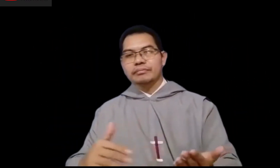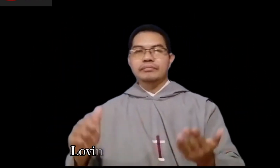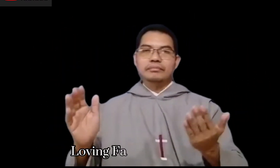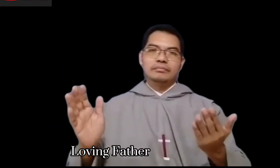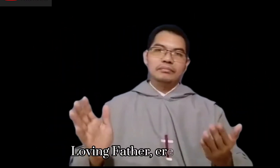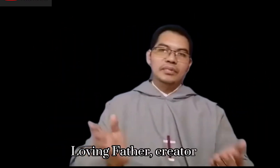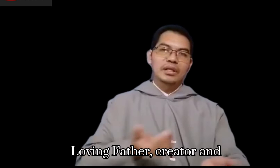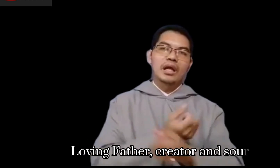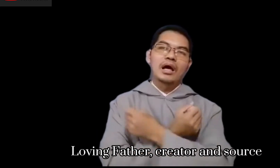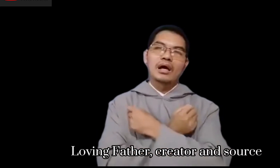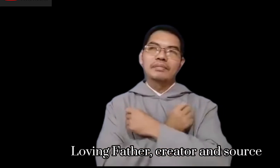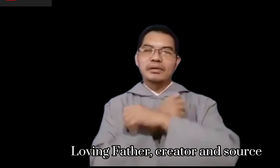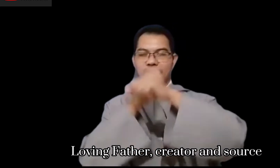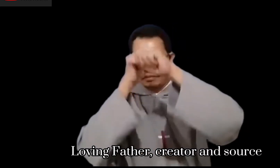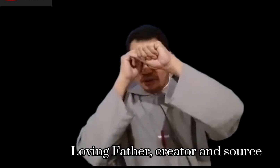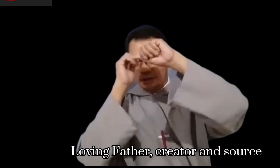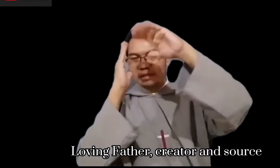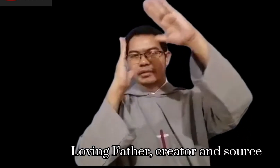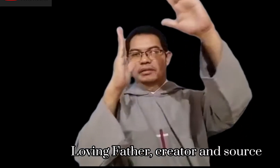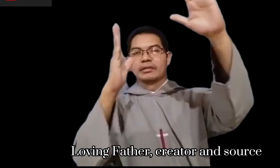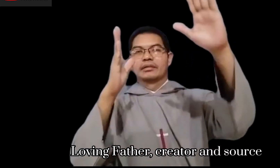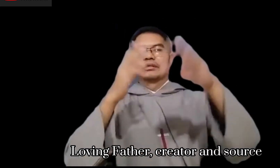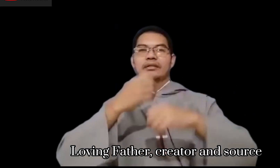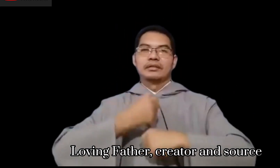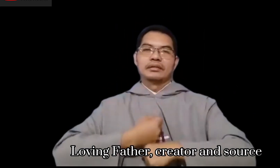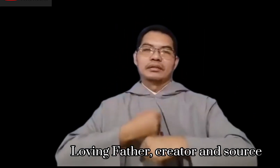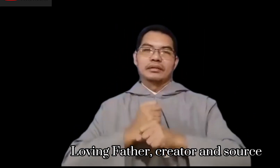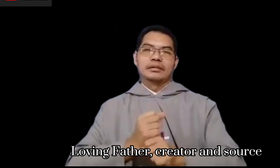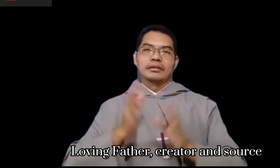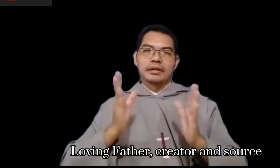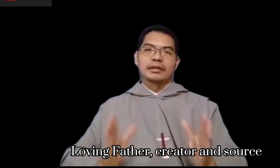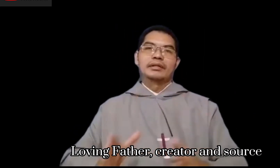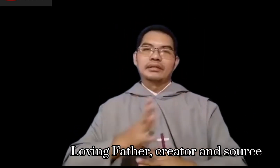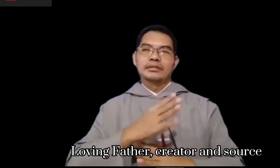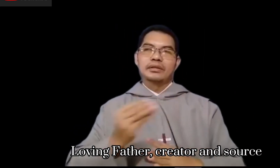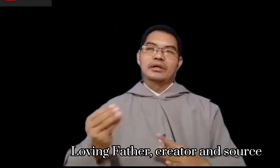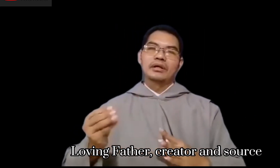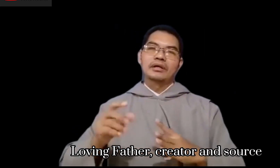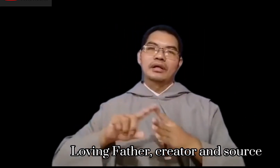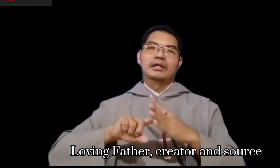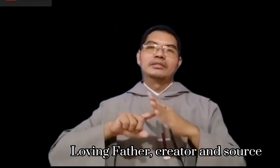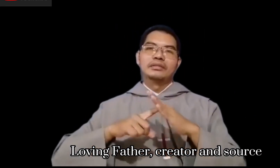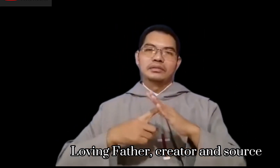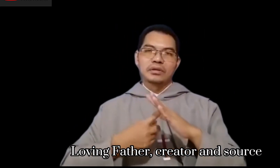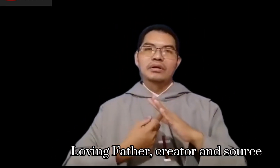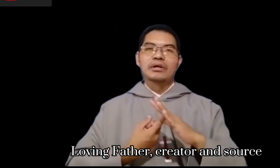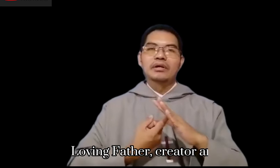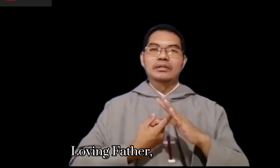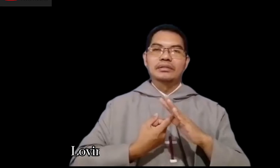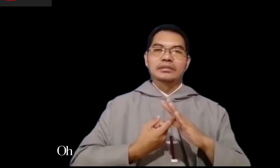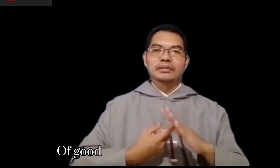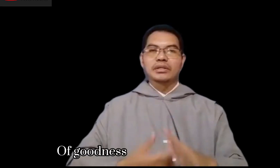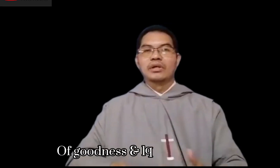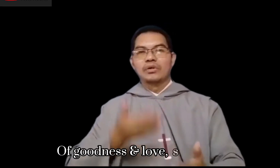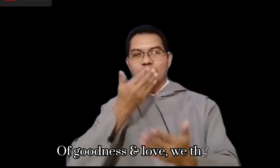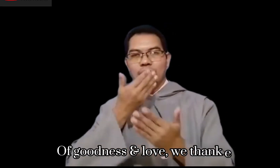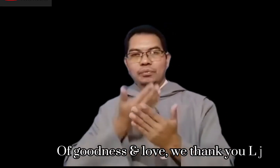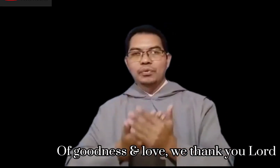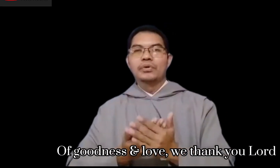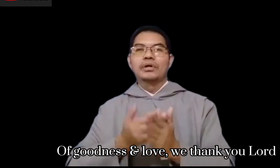Loving Father, creator and source of goodness